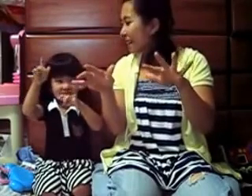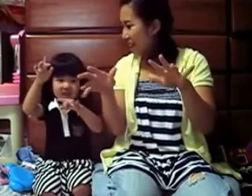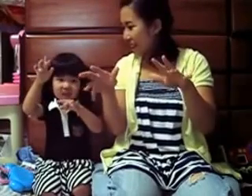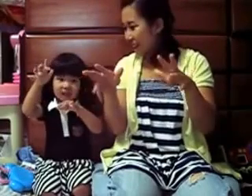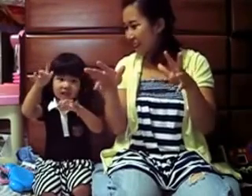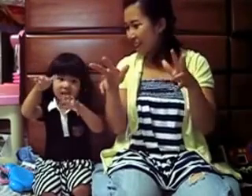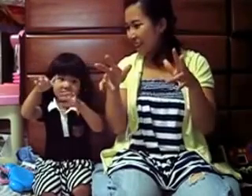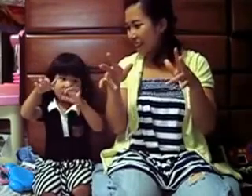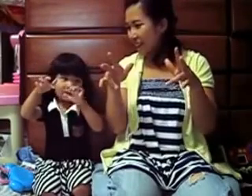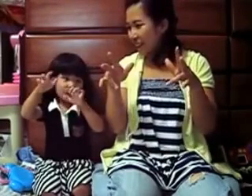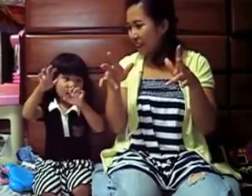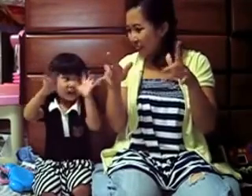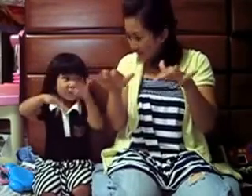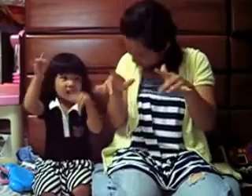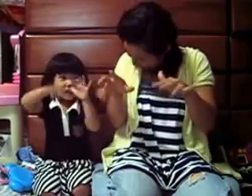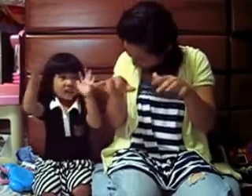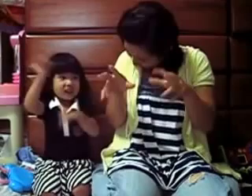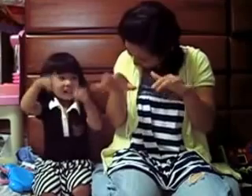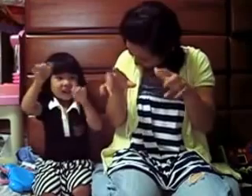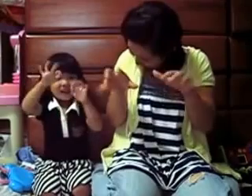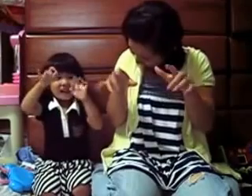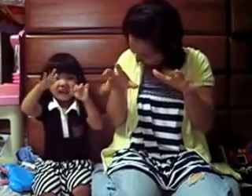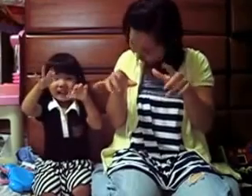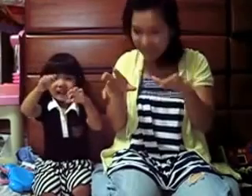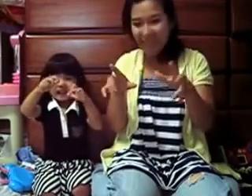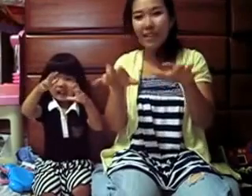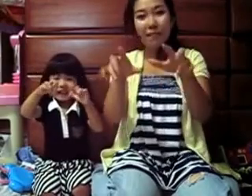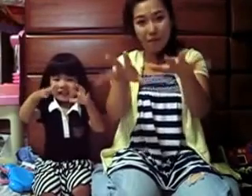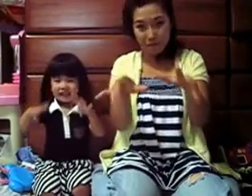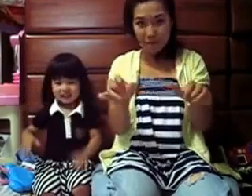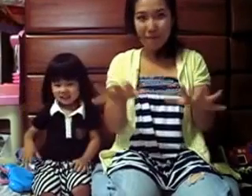can. Wiggle, wiggle, wiggle your fingers as quickly as you can.